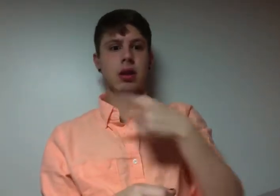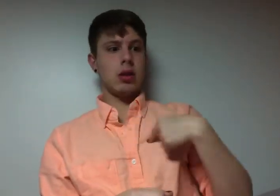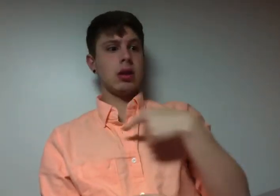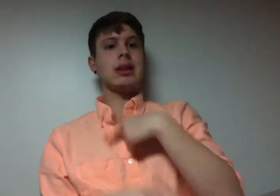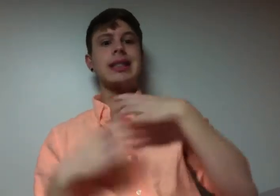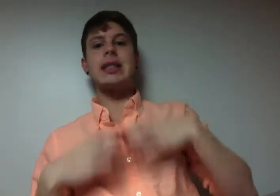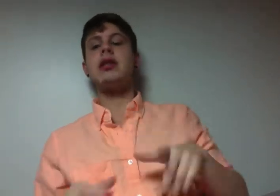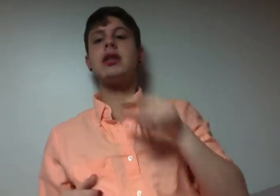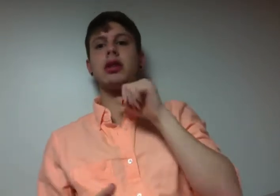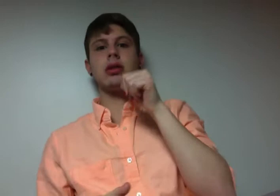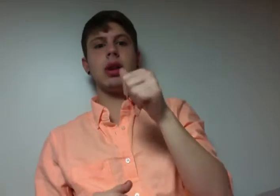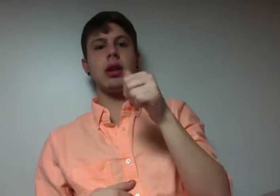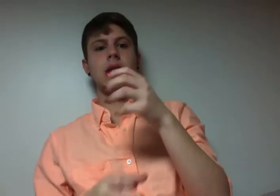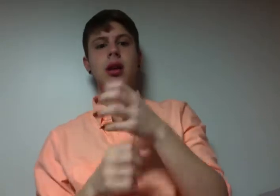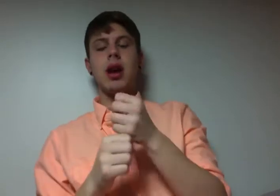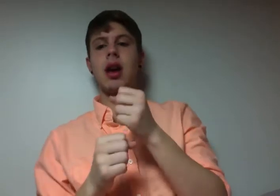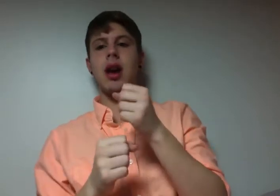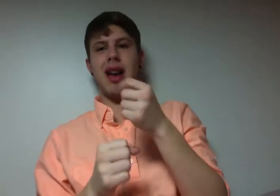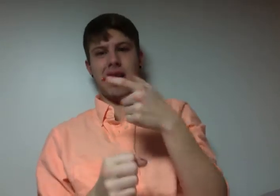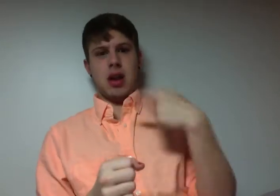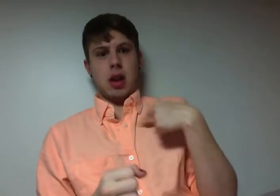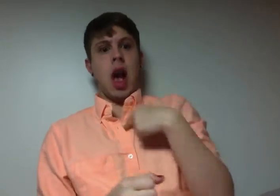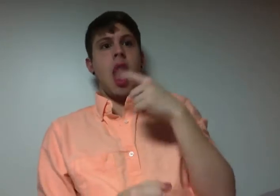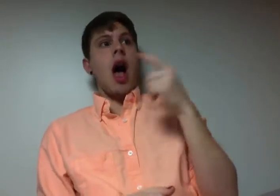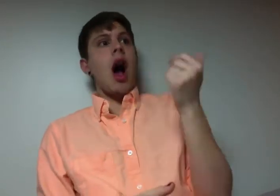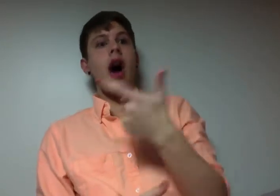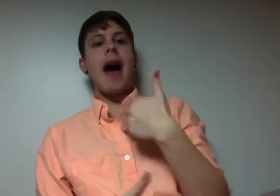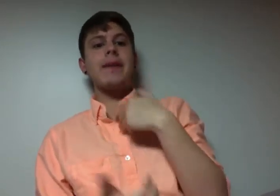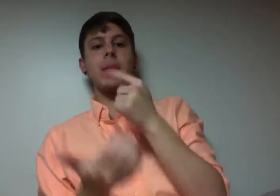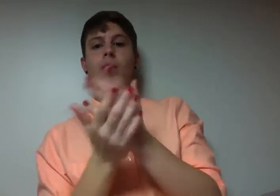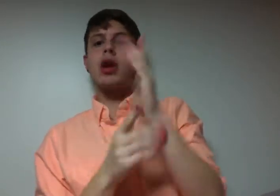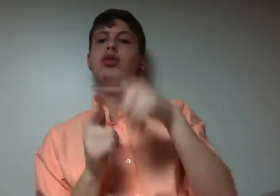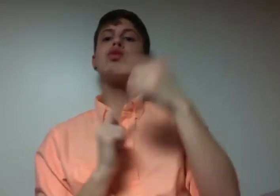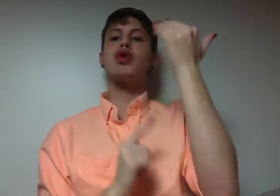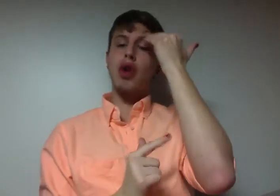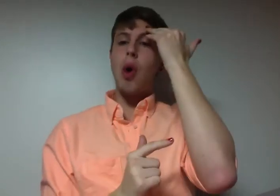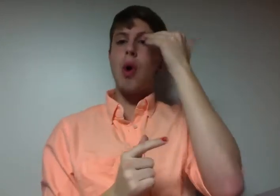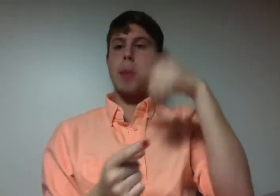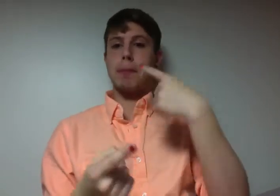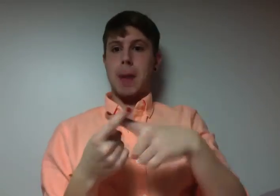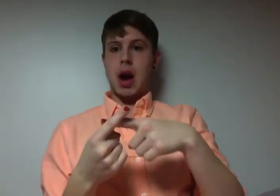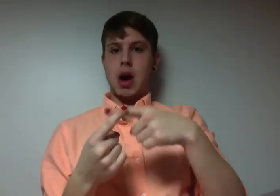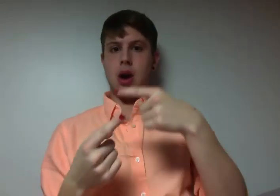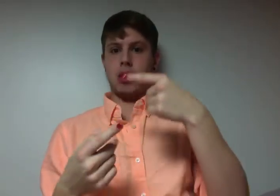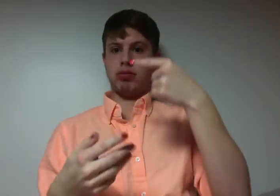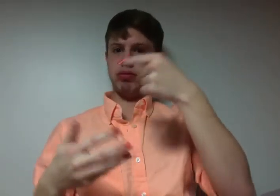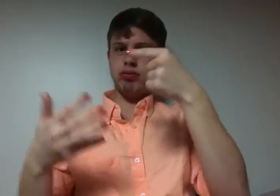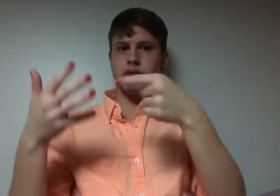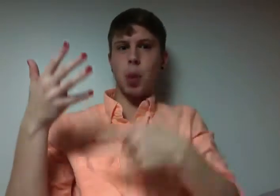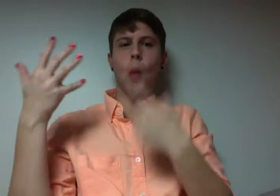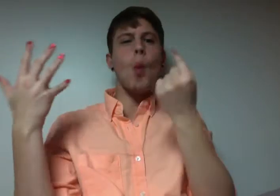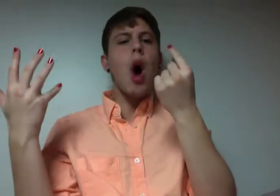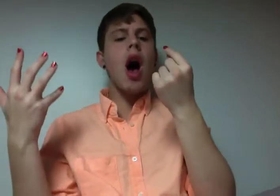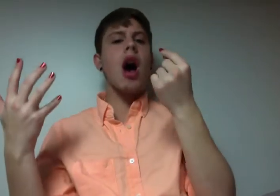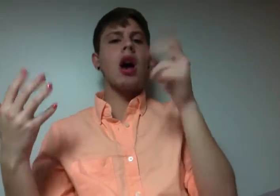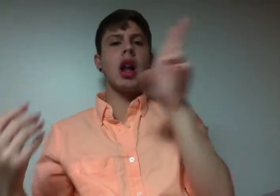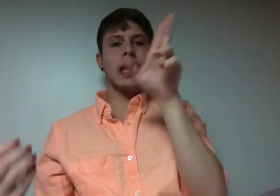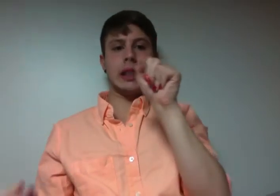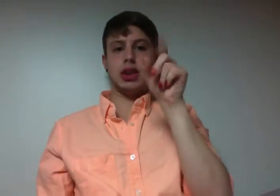bought a broken gayboy. I bought a ski blanket, and then I bought a gayboy. Hello, hello, my ace man, pillow. John Wayne ain't back, thought I got my fringe